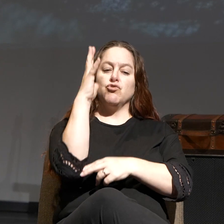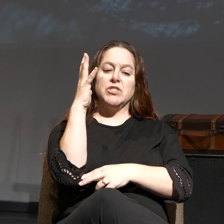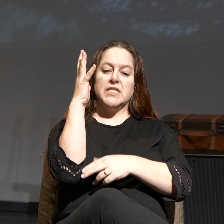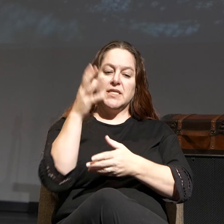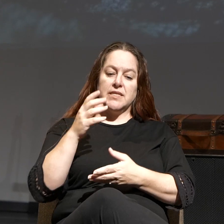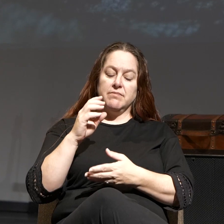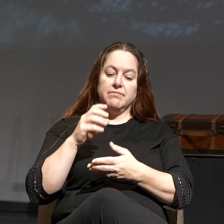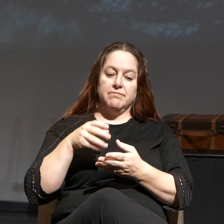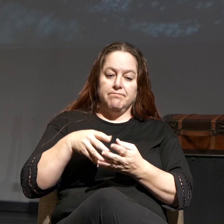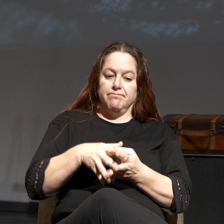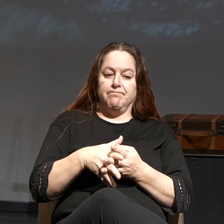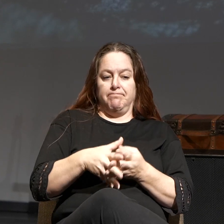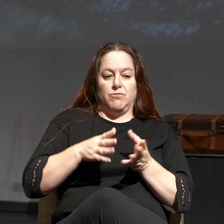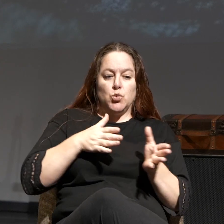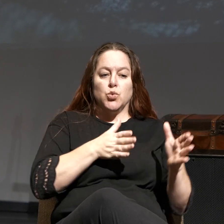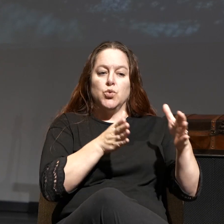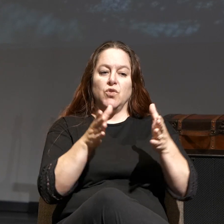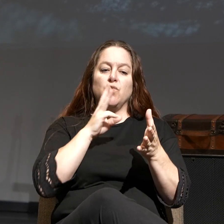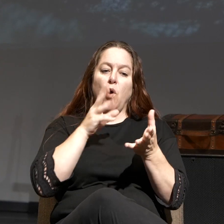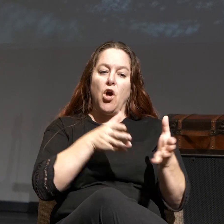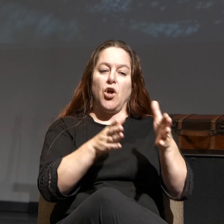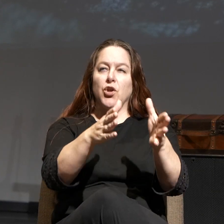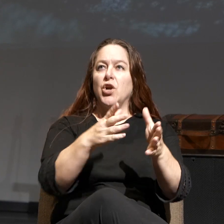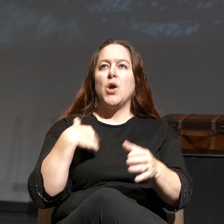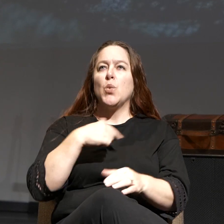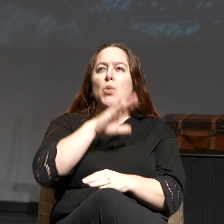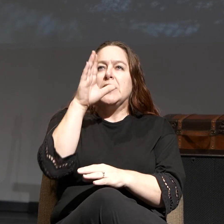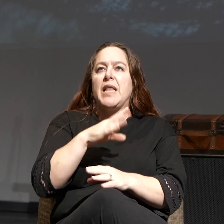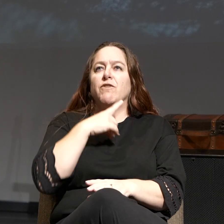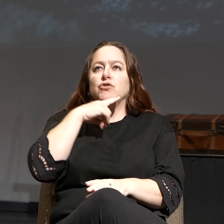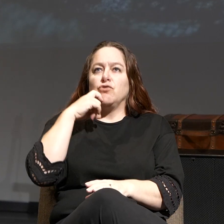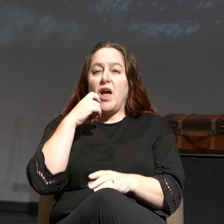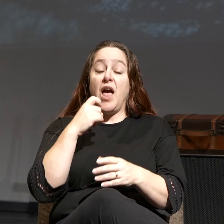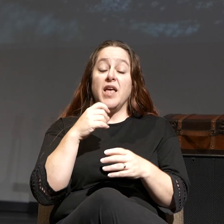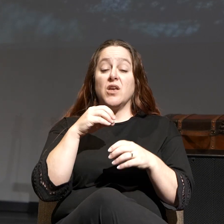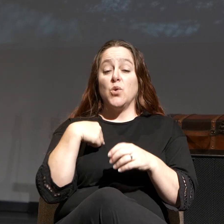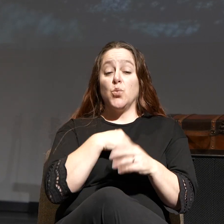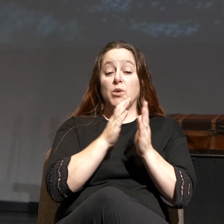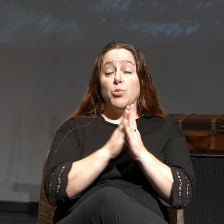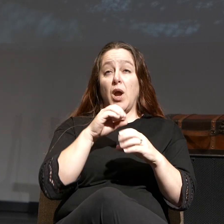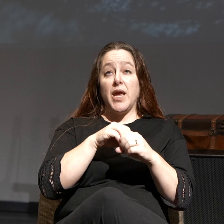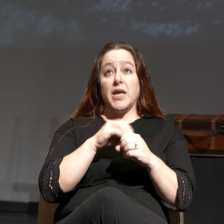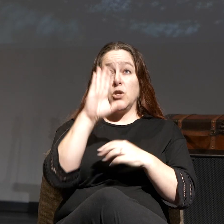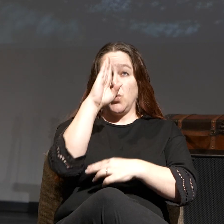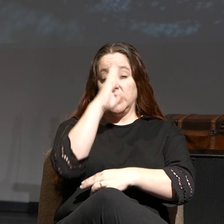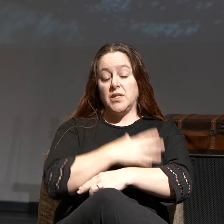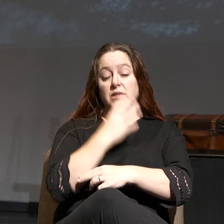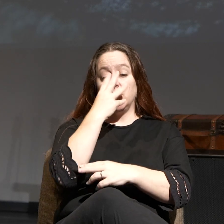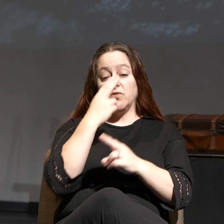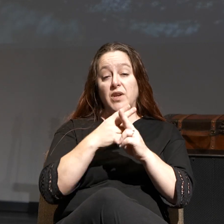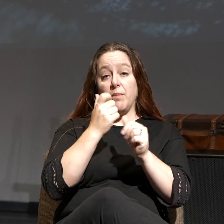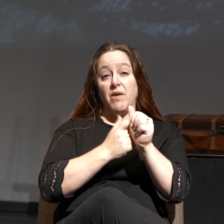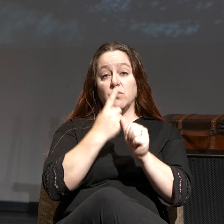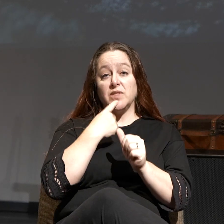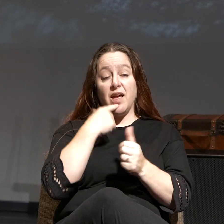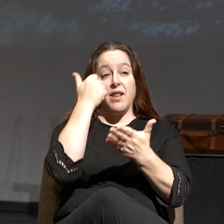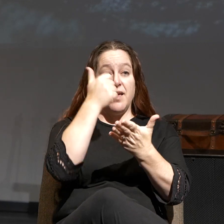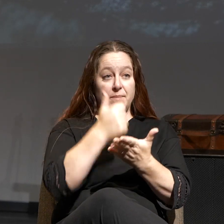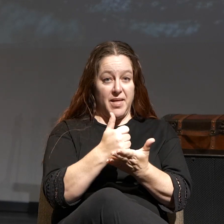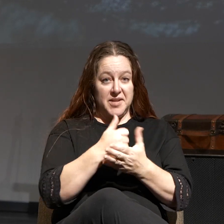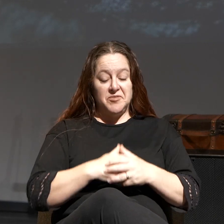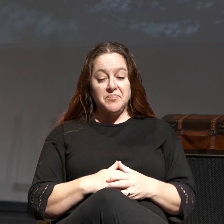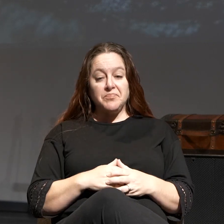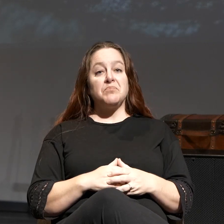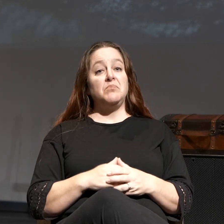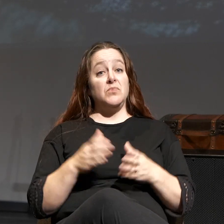never, ever dry up. We pray these things in Your Son's beautiful name, and everyone said? Amen. So the way of the